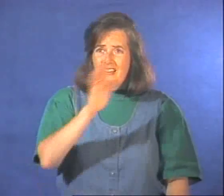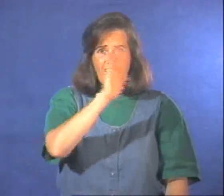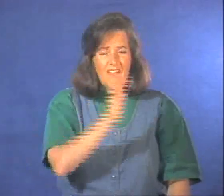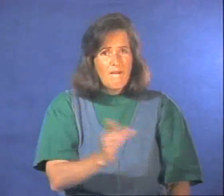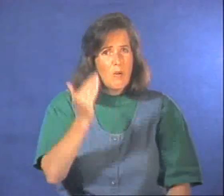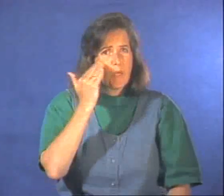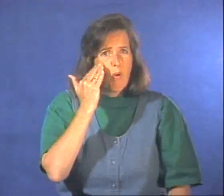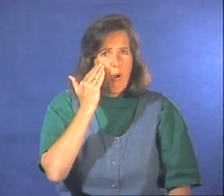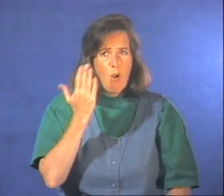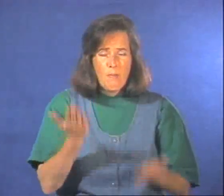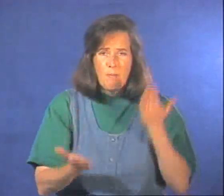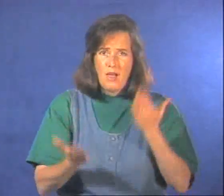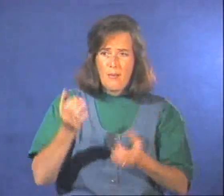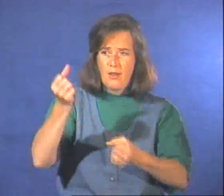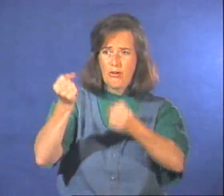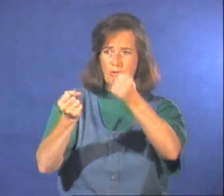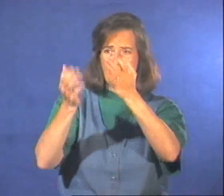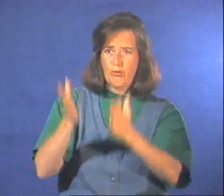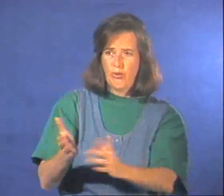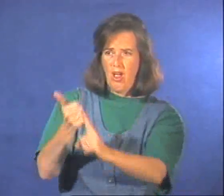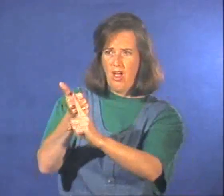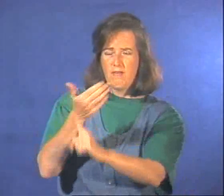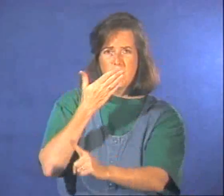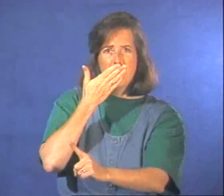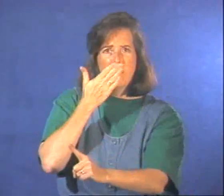The driver may be a very bad person.